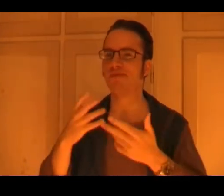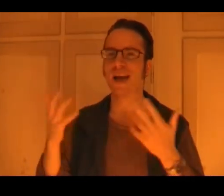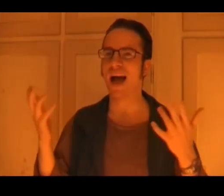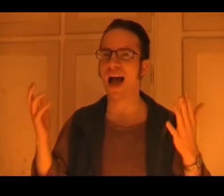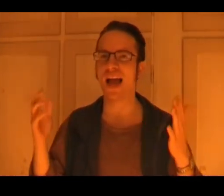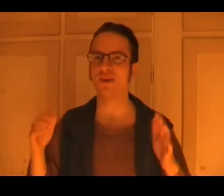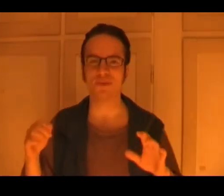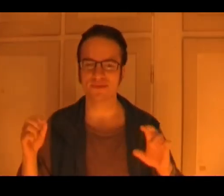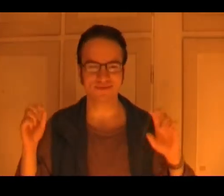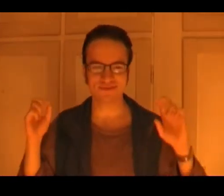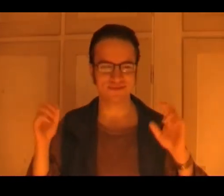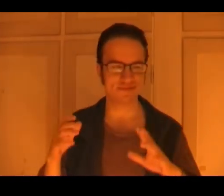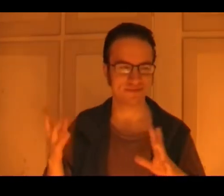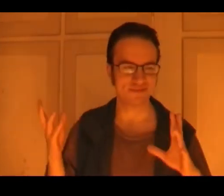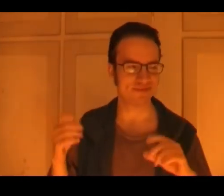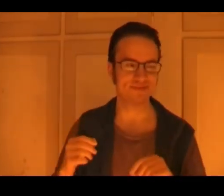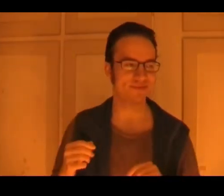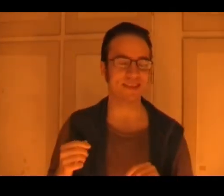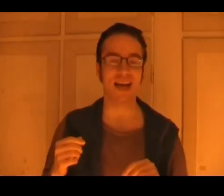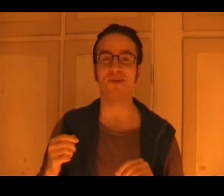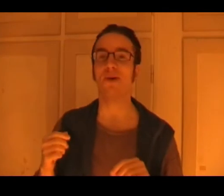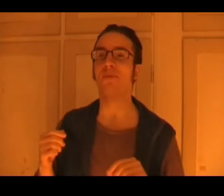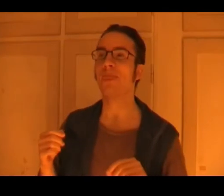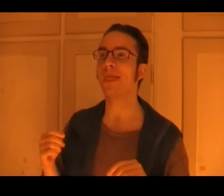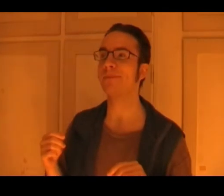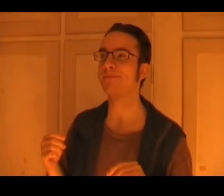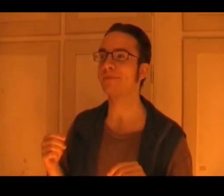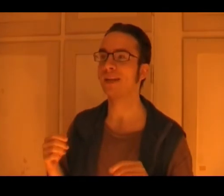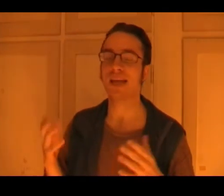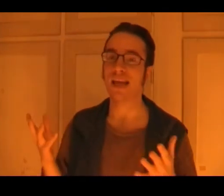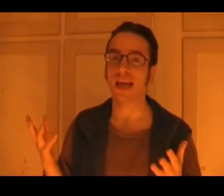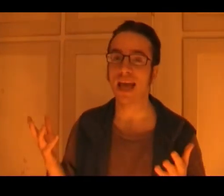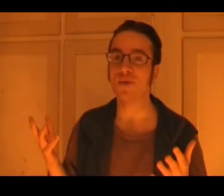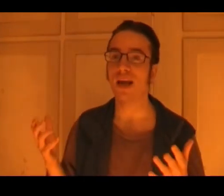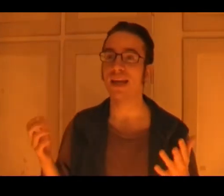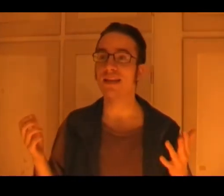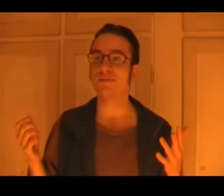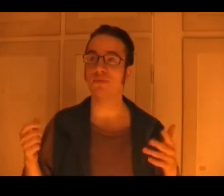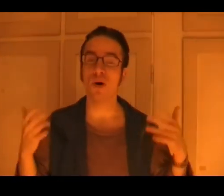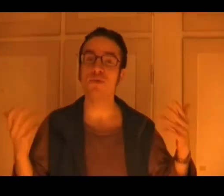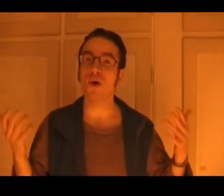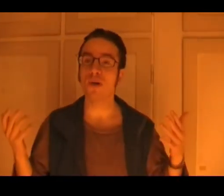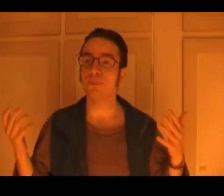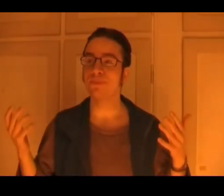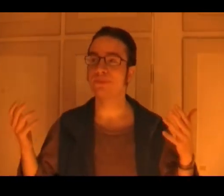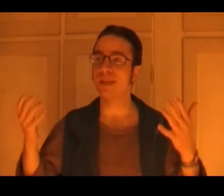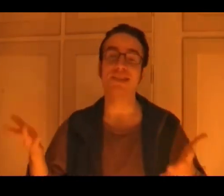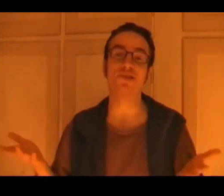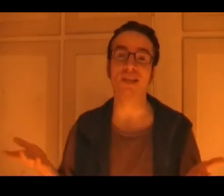I don't, I don't know. Anyway, it's, overall, it's entertaining